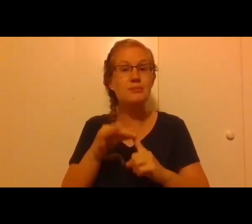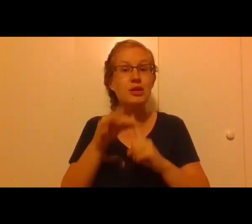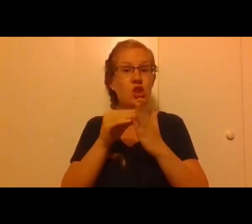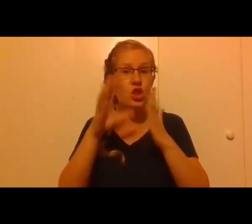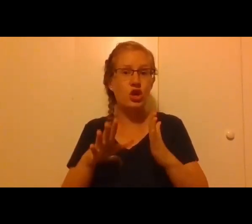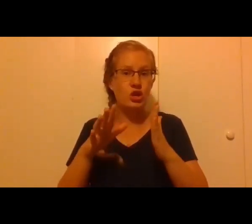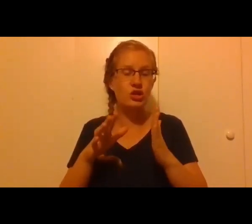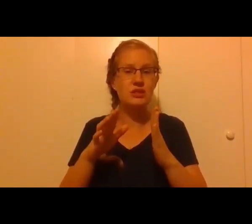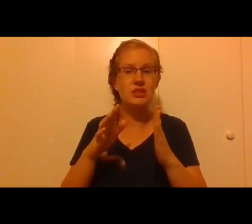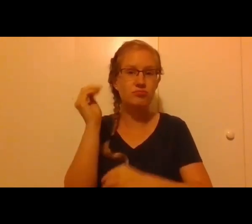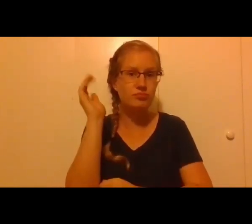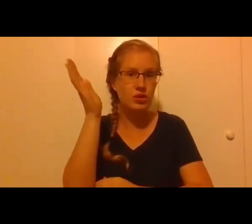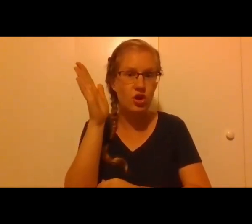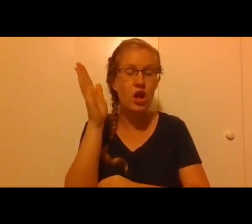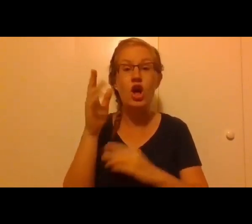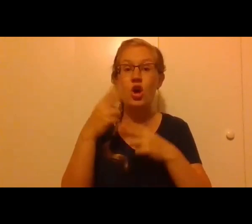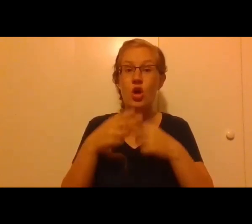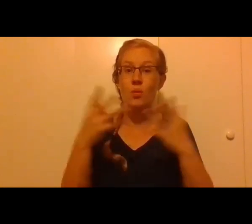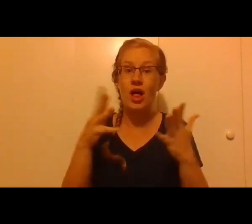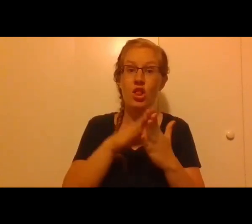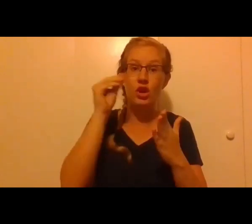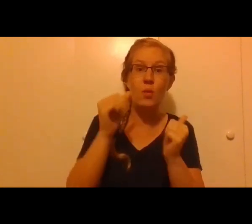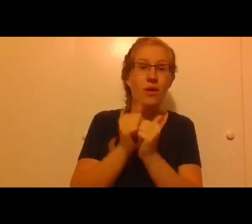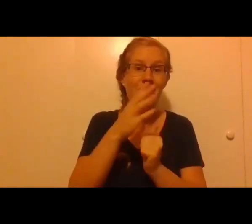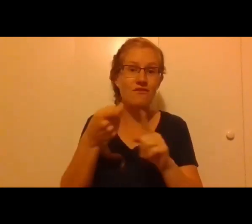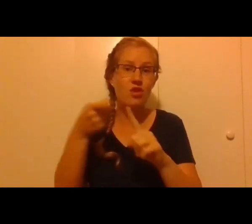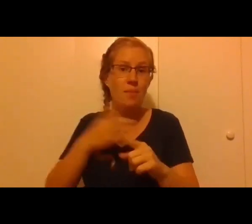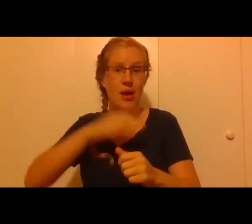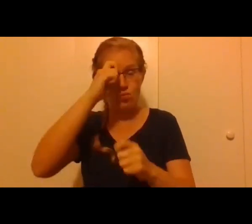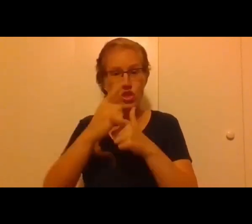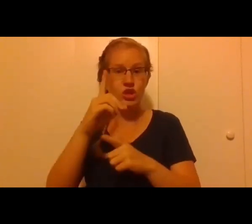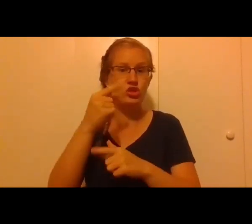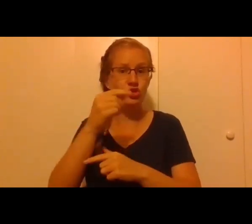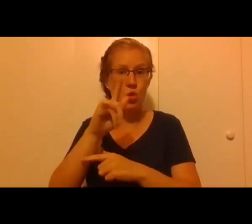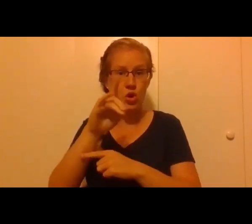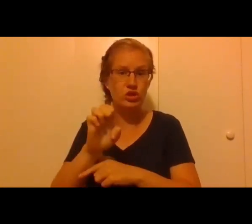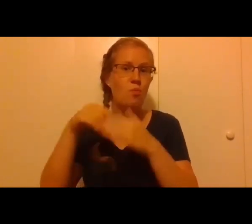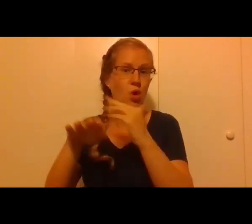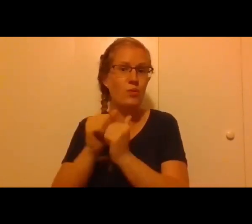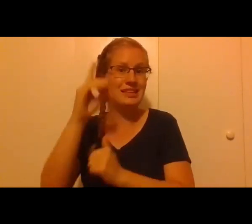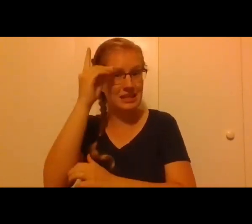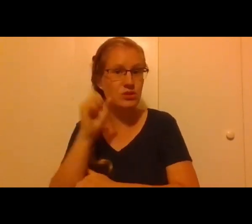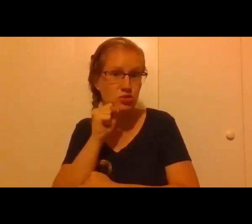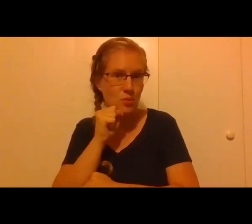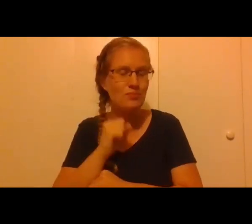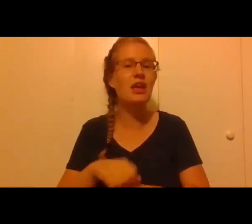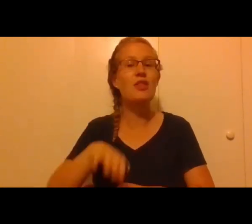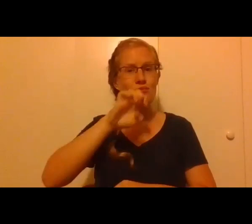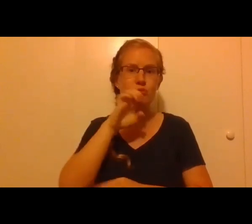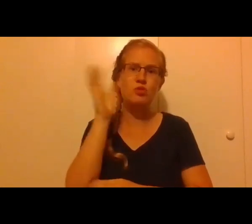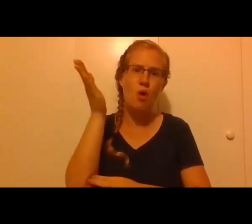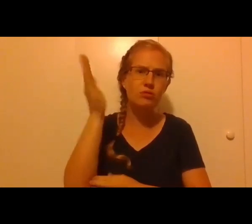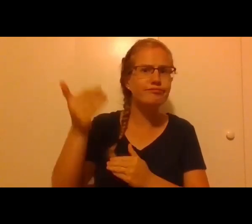entitled, Learning With and From My Brother George, Born with Down Syndrome. And Archbishop Kurtz has spoken many times since